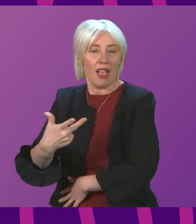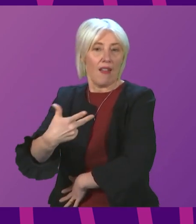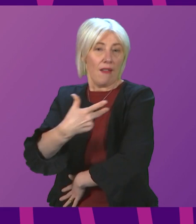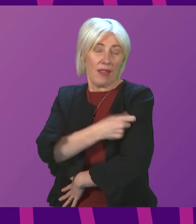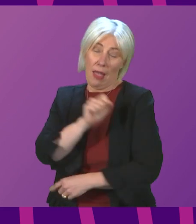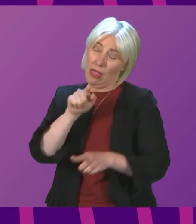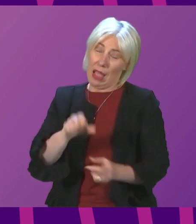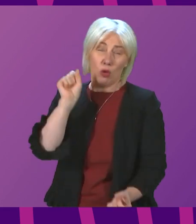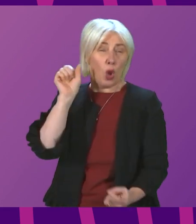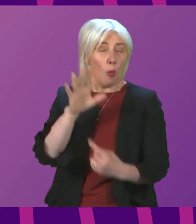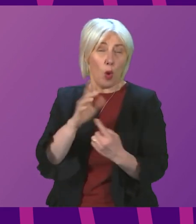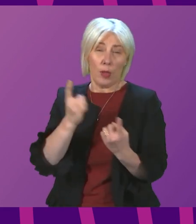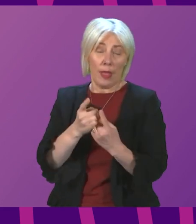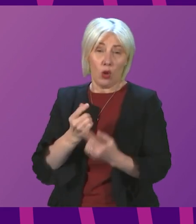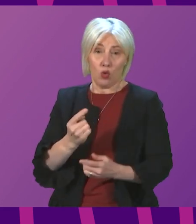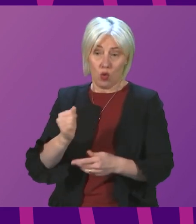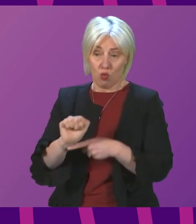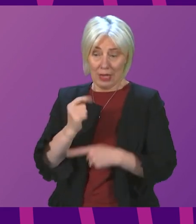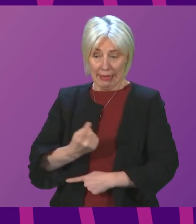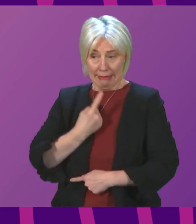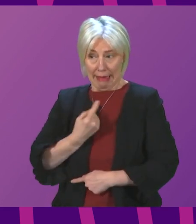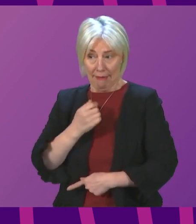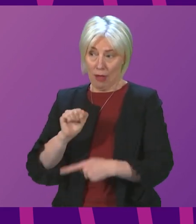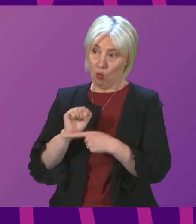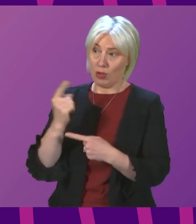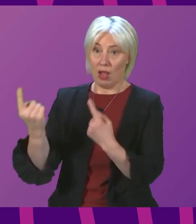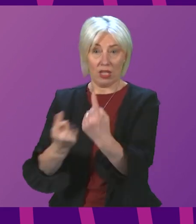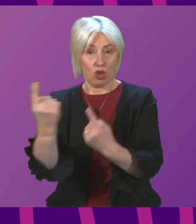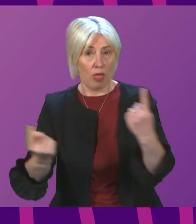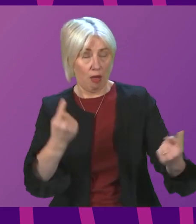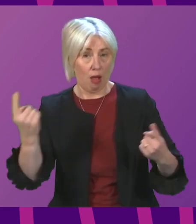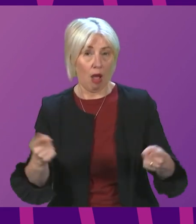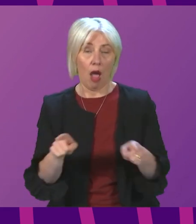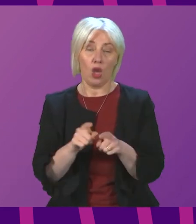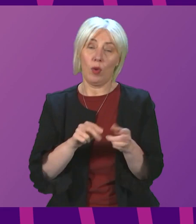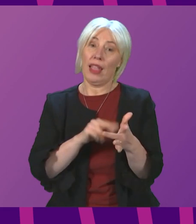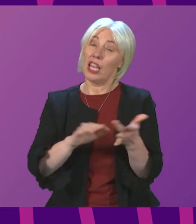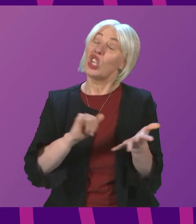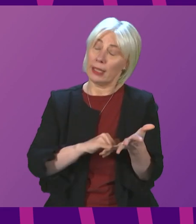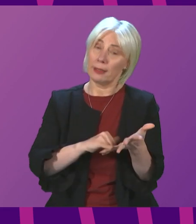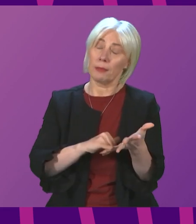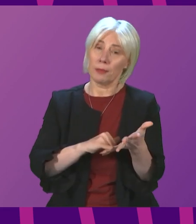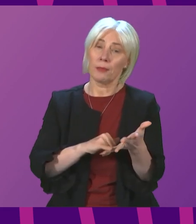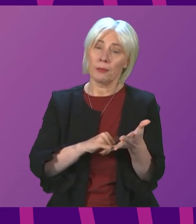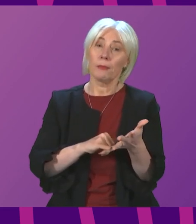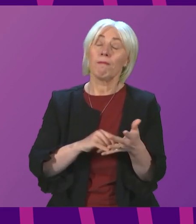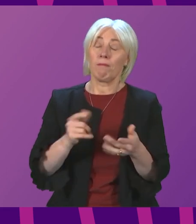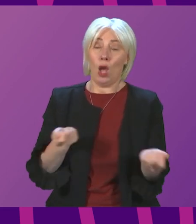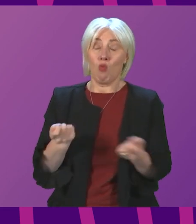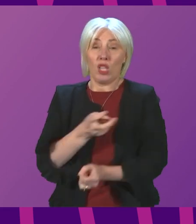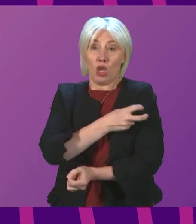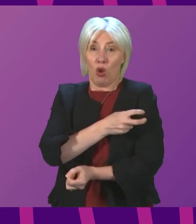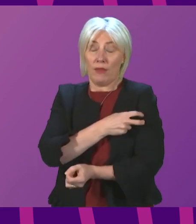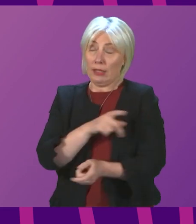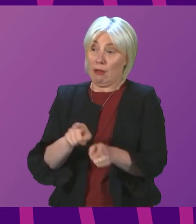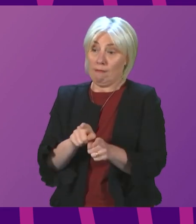important thing any of us can do to protect ourselves, to protect others, and, of course, to protect the National Health Service. Signing officer, we are